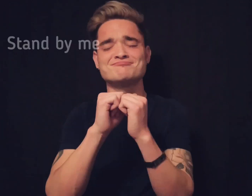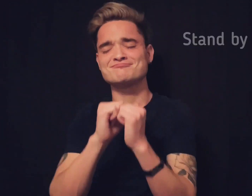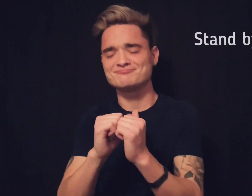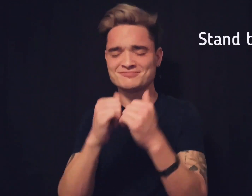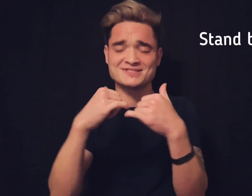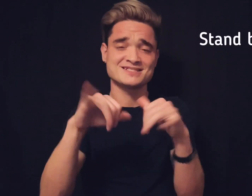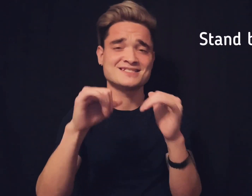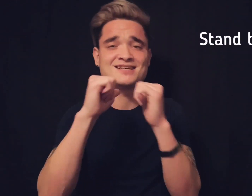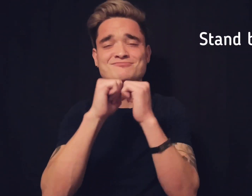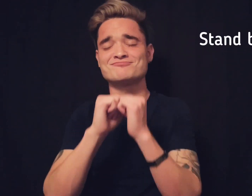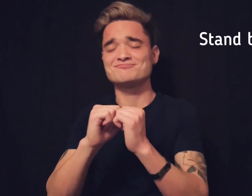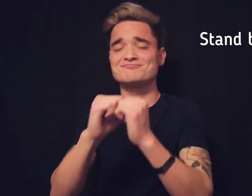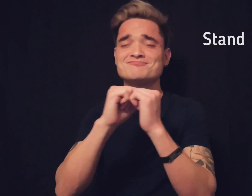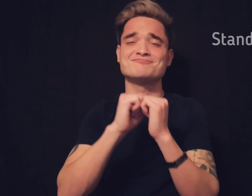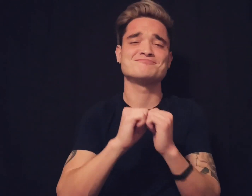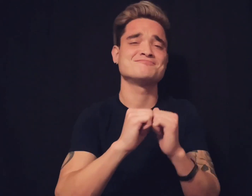Stand by me